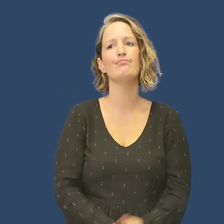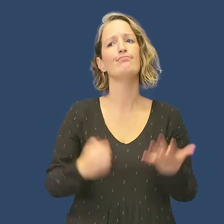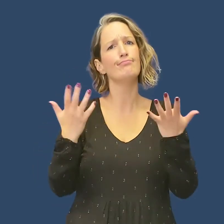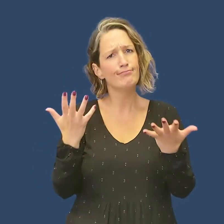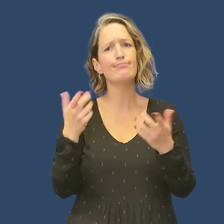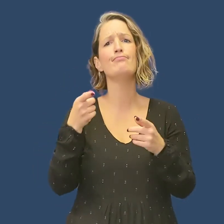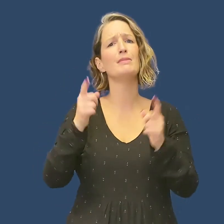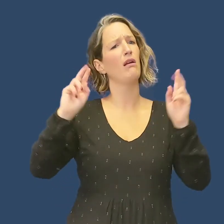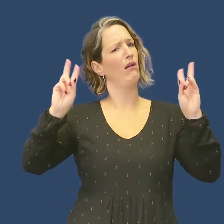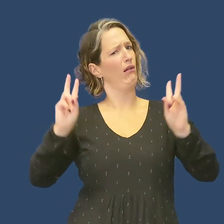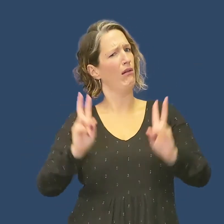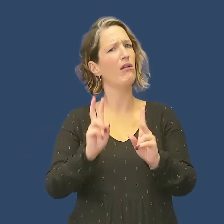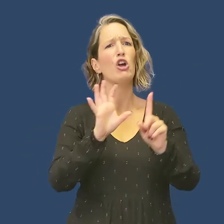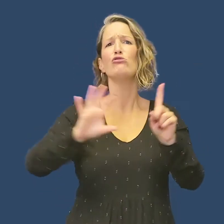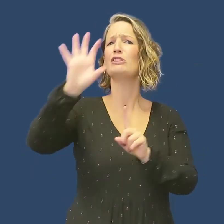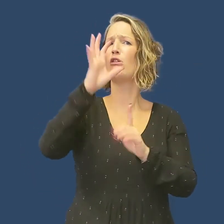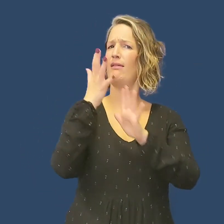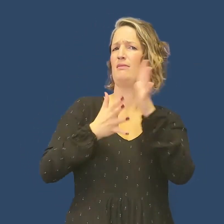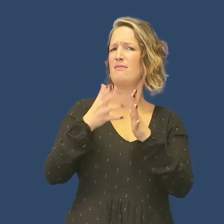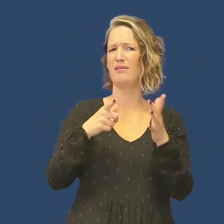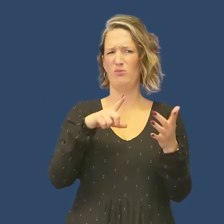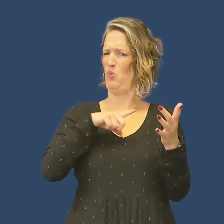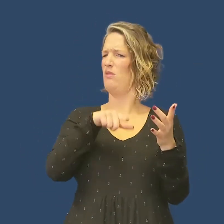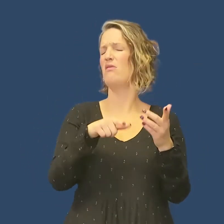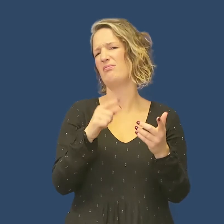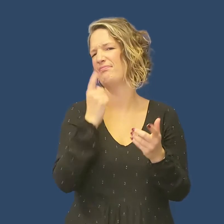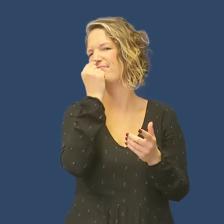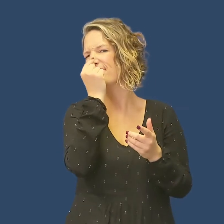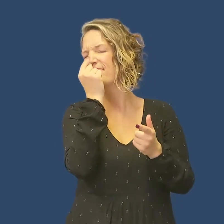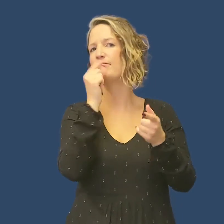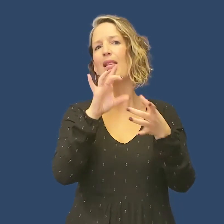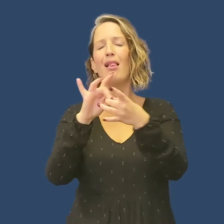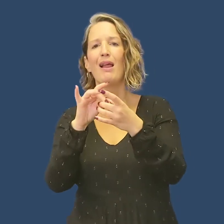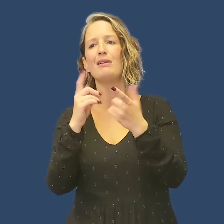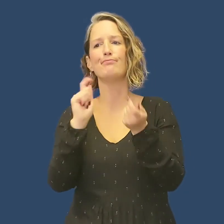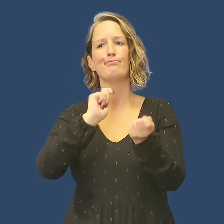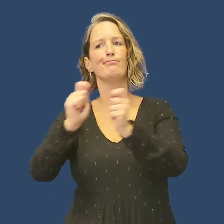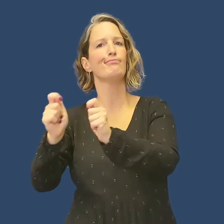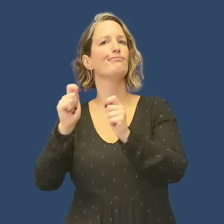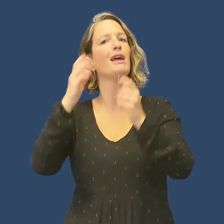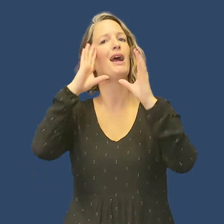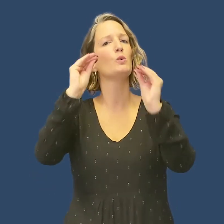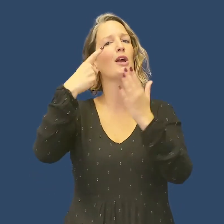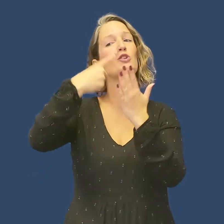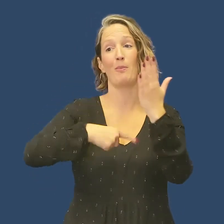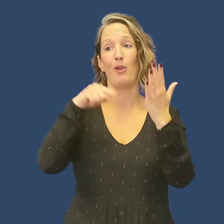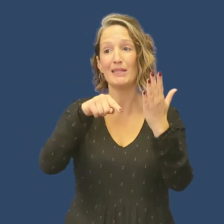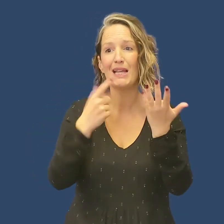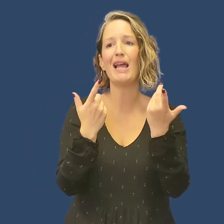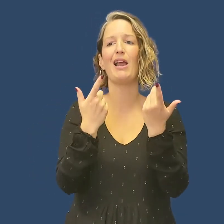So why would there be less use of regional variation in the younger population? This may be accounted for by the changes in education